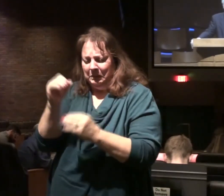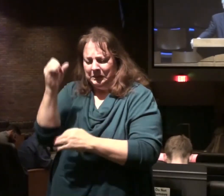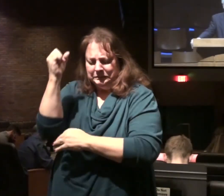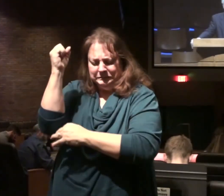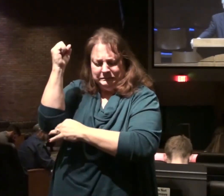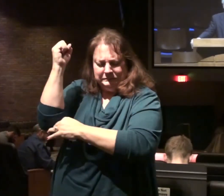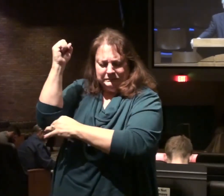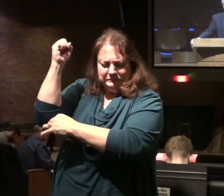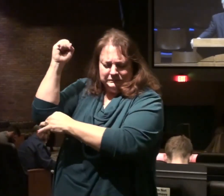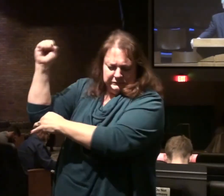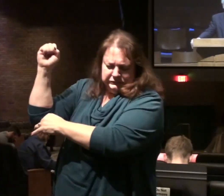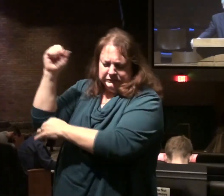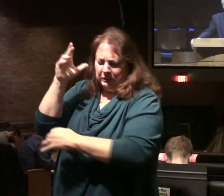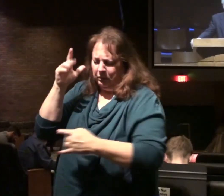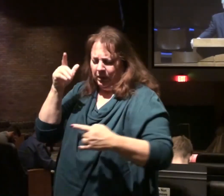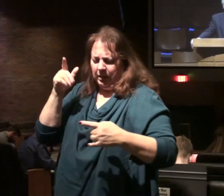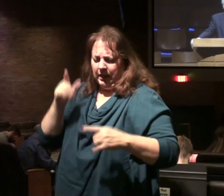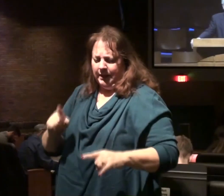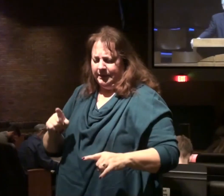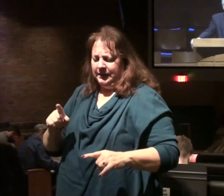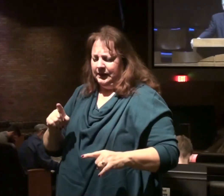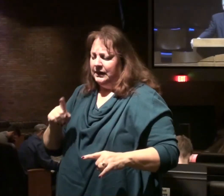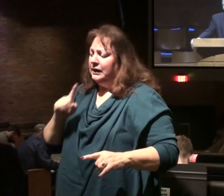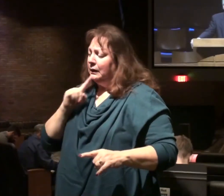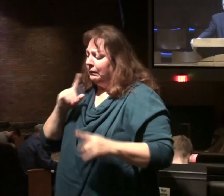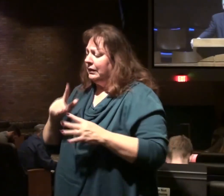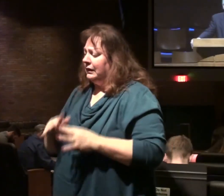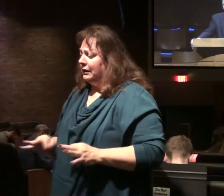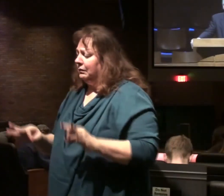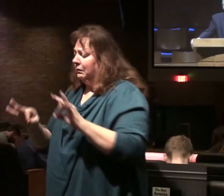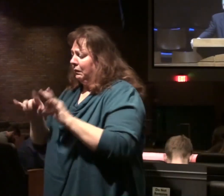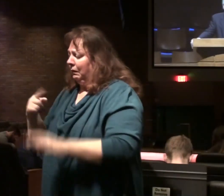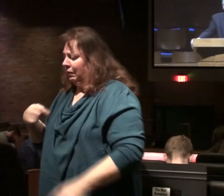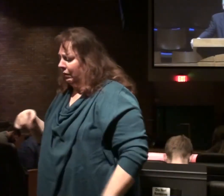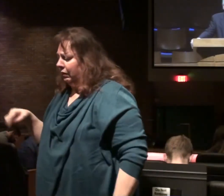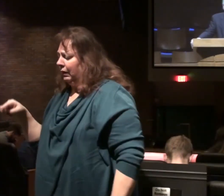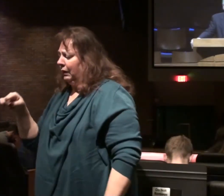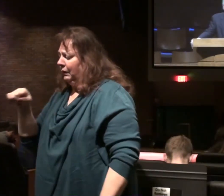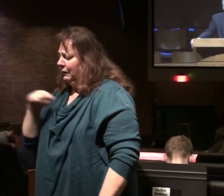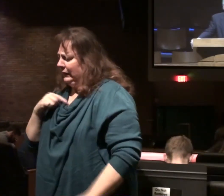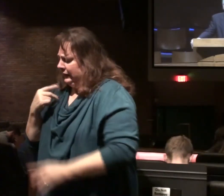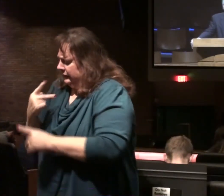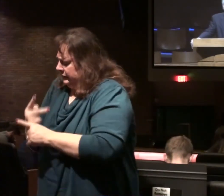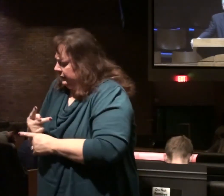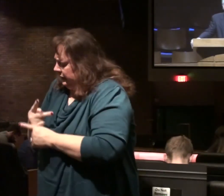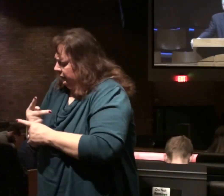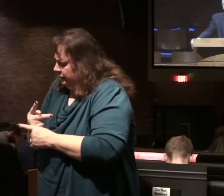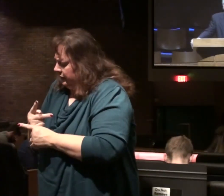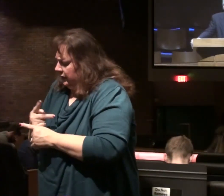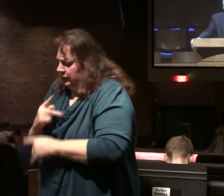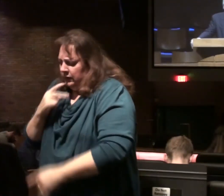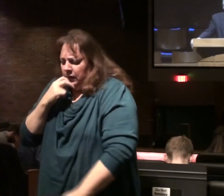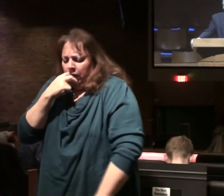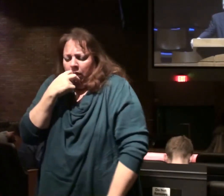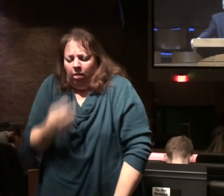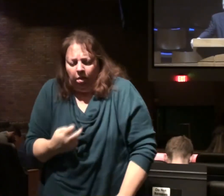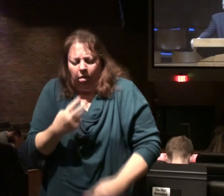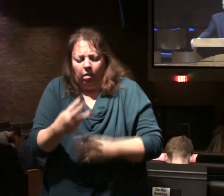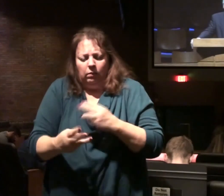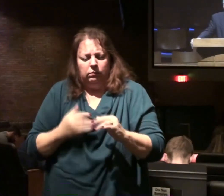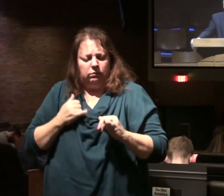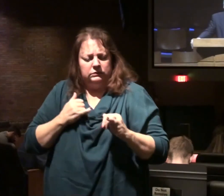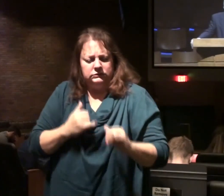against you, how important it is. And we are careful that we don't fall in love with the world,